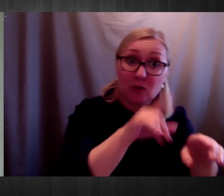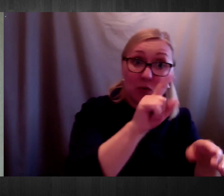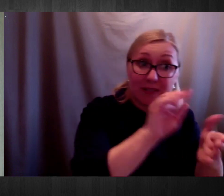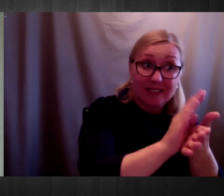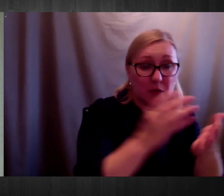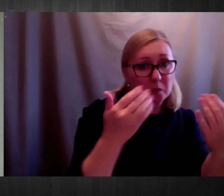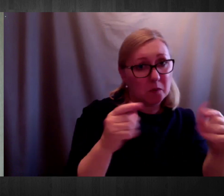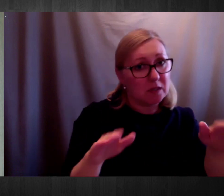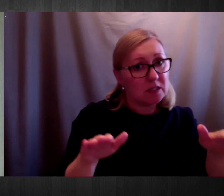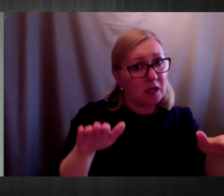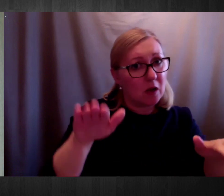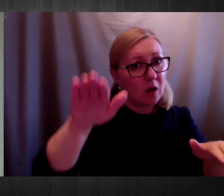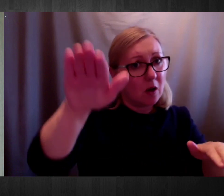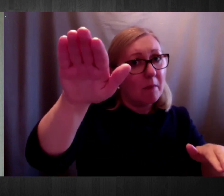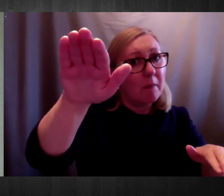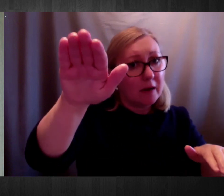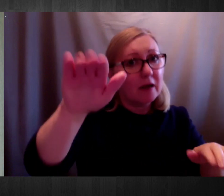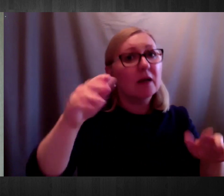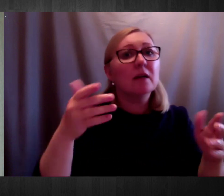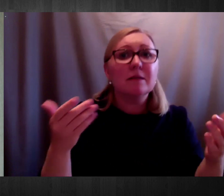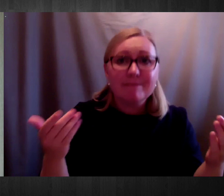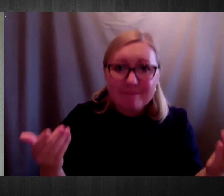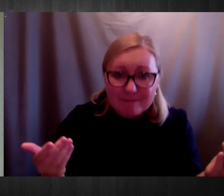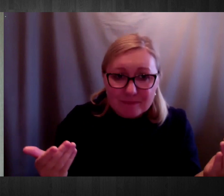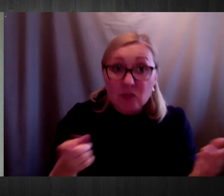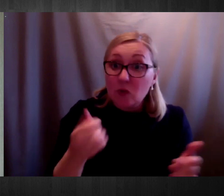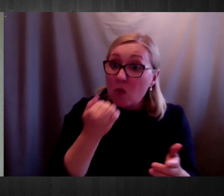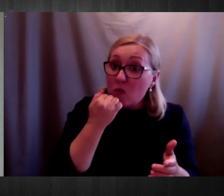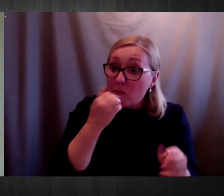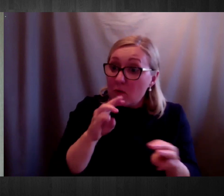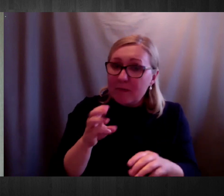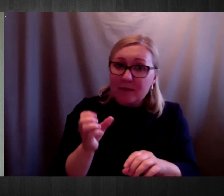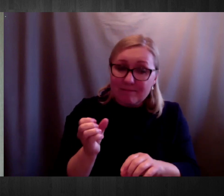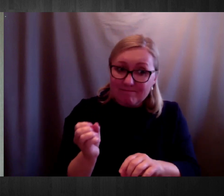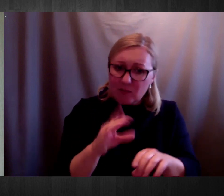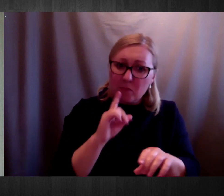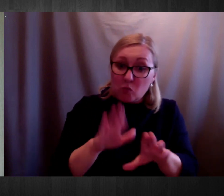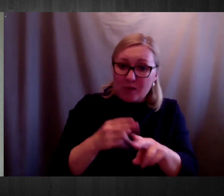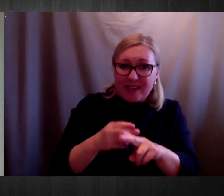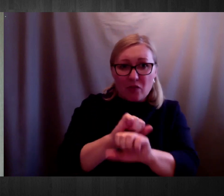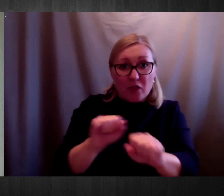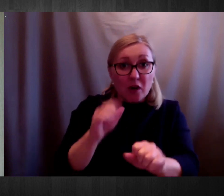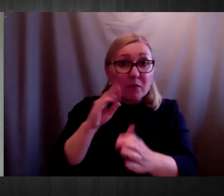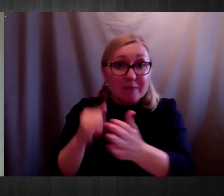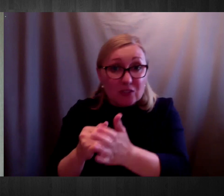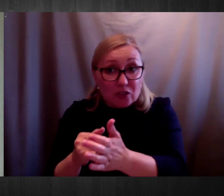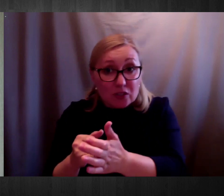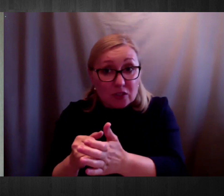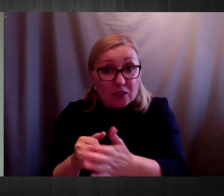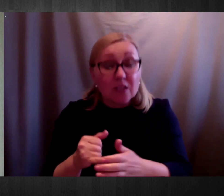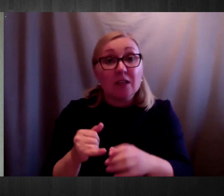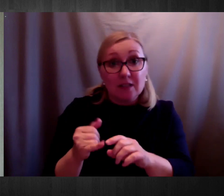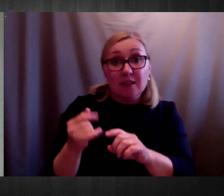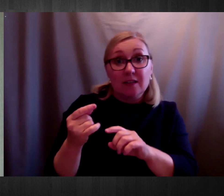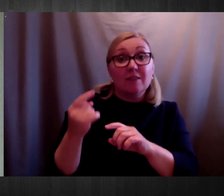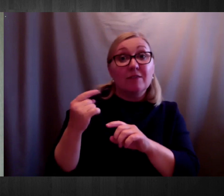The regrade for voluntary to involuntary patients for February of 2020 was 42, for